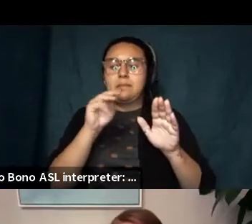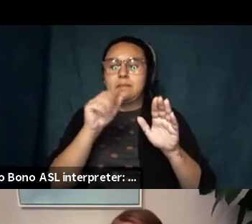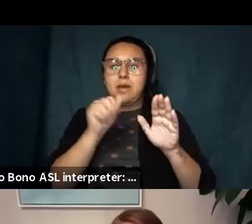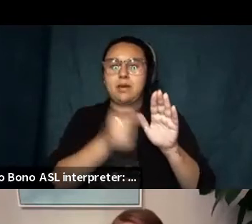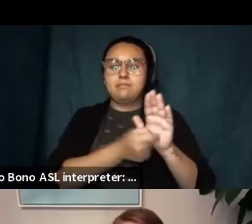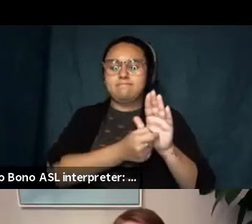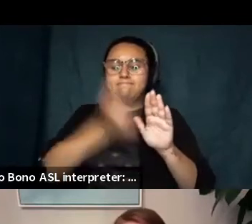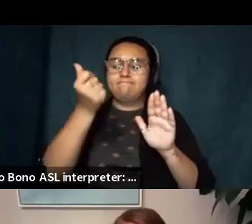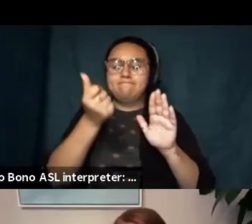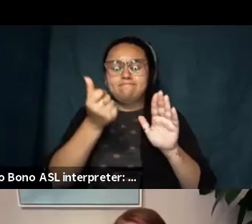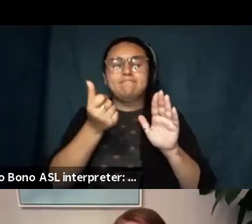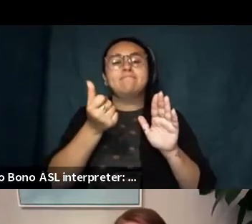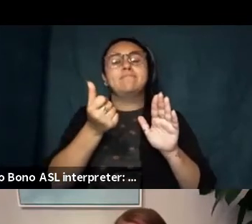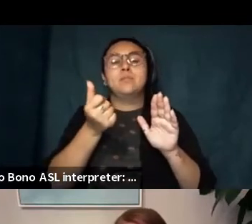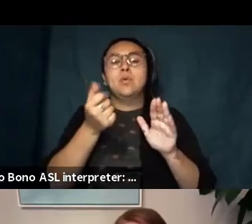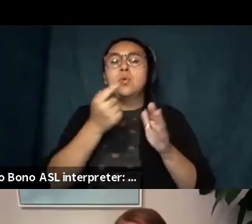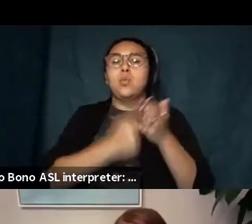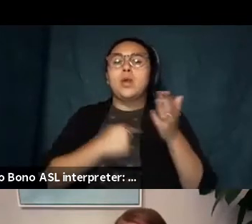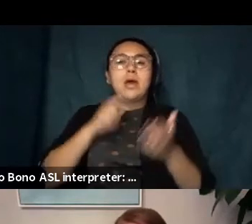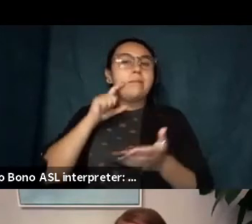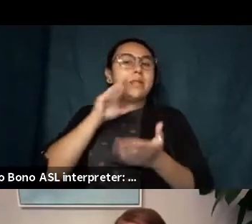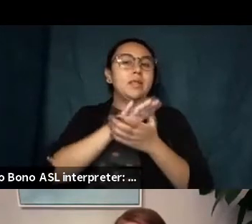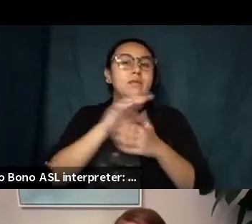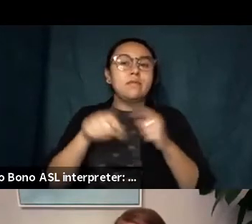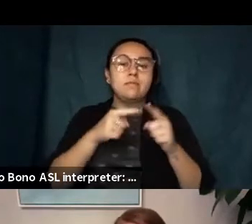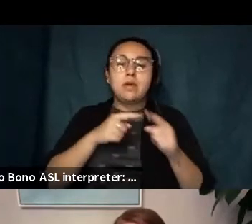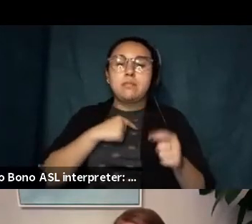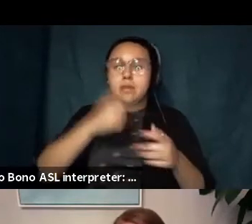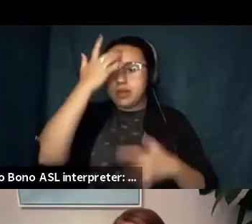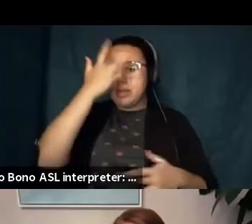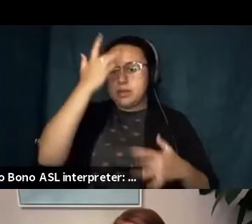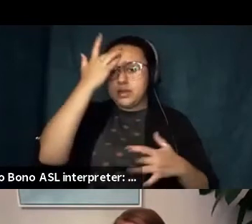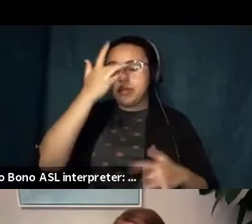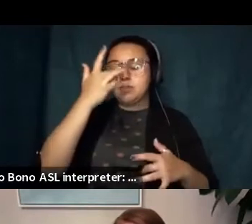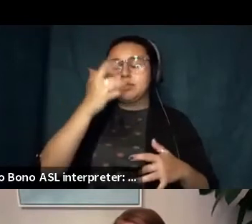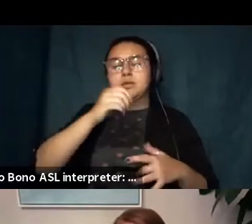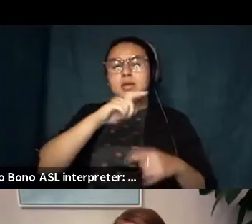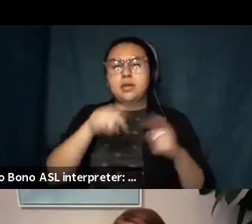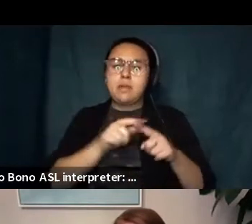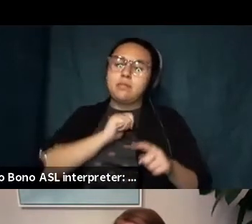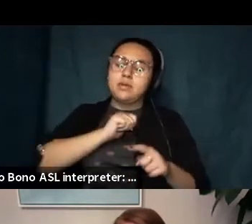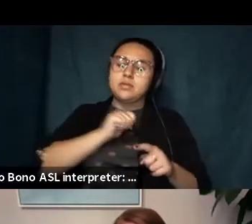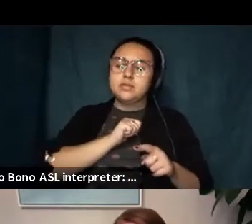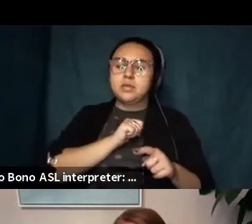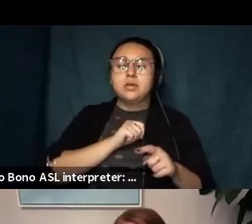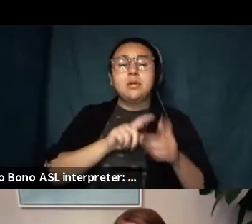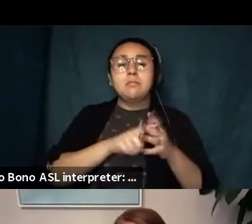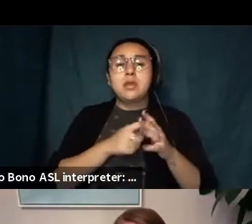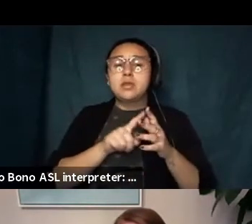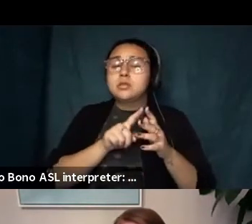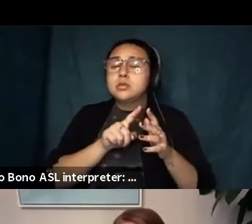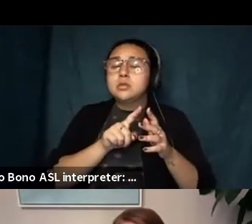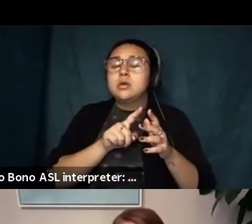illness for myself um and so a lot of the poems just really started off as these really private um writings that